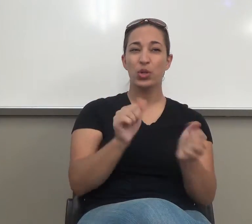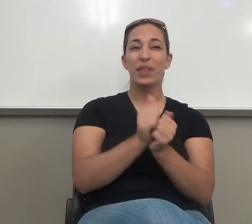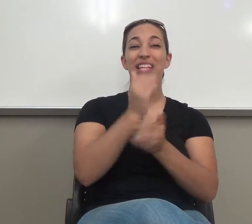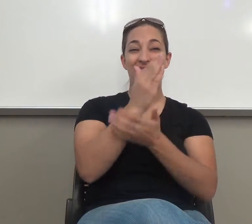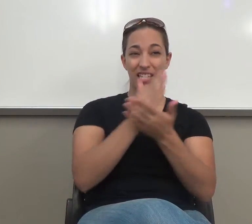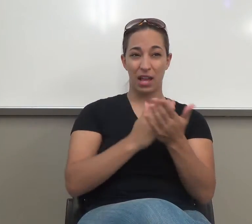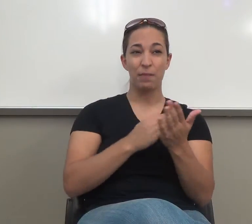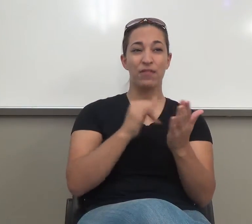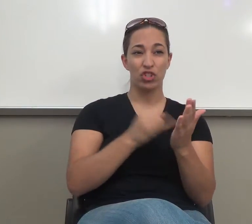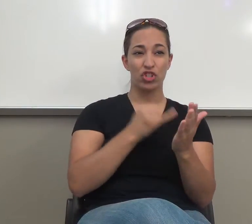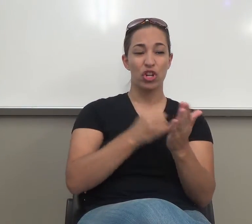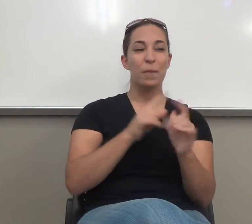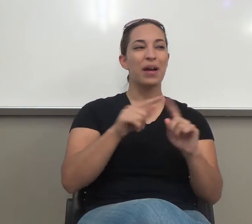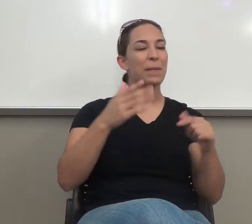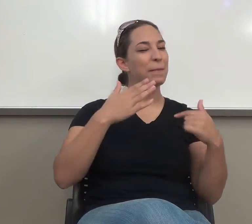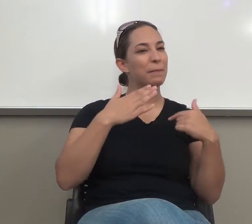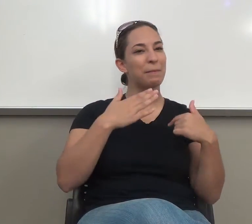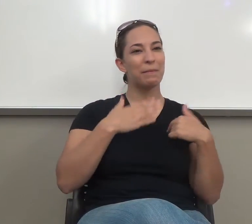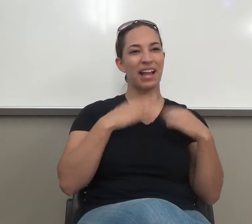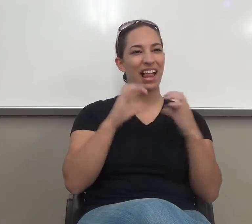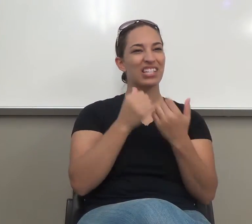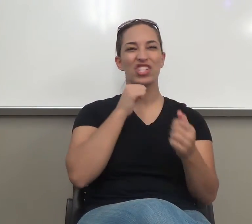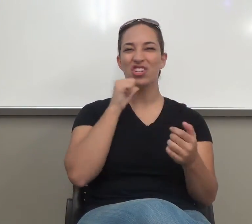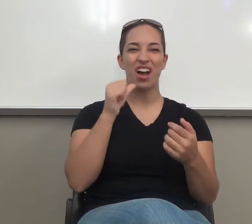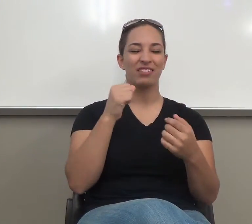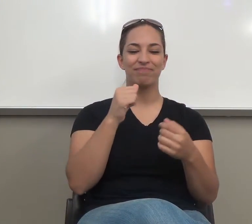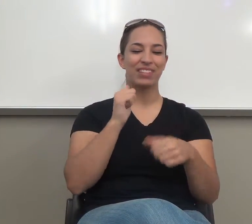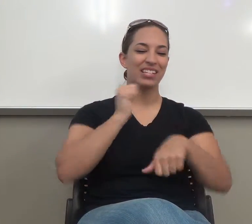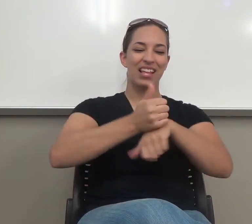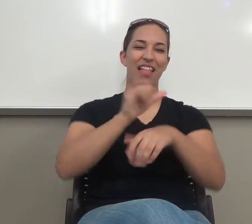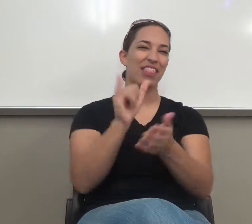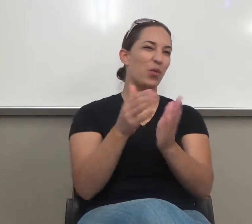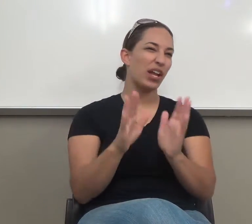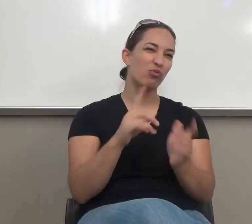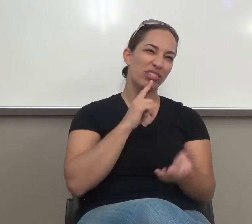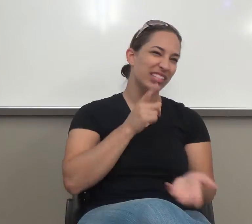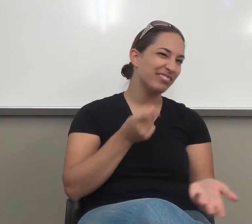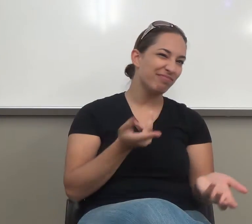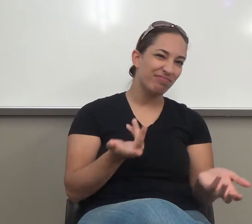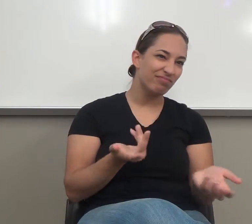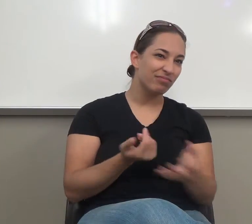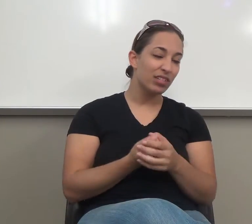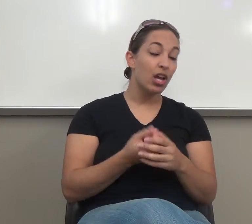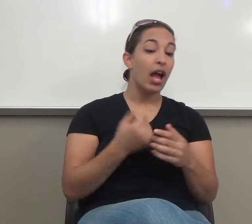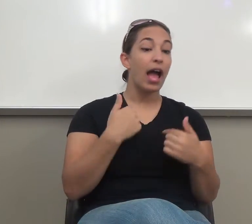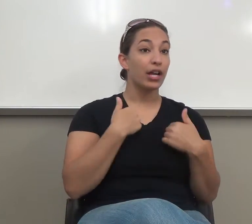designed that way. What I do have for your pre-writing, for every paper you do